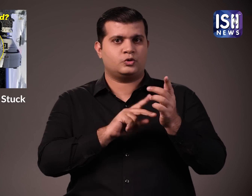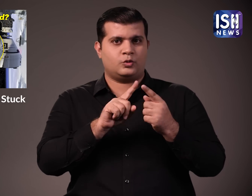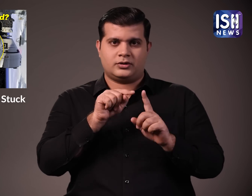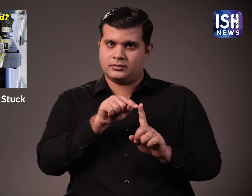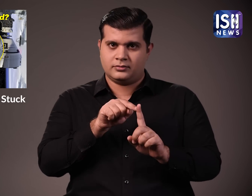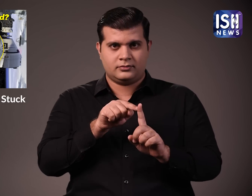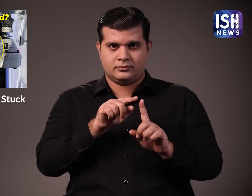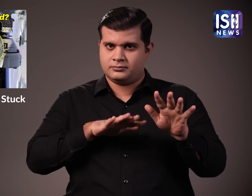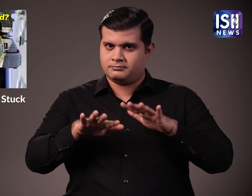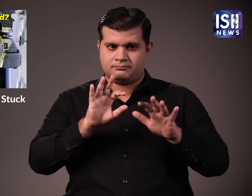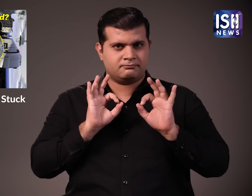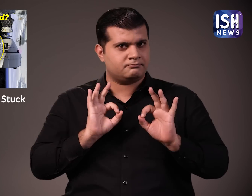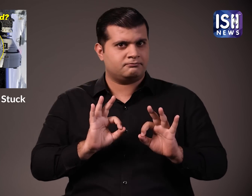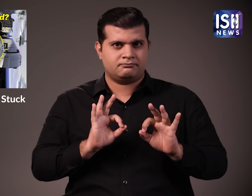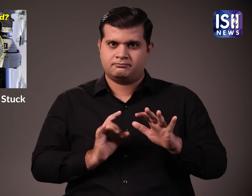The mission was launched on 5th June.